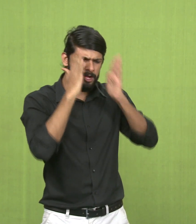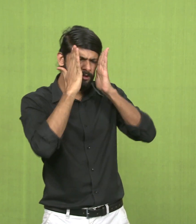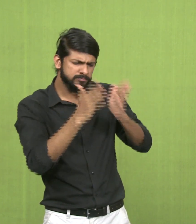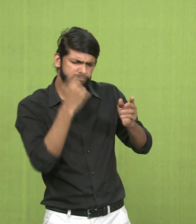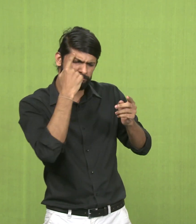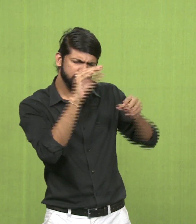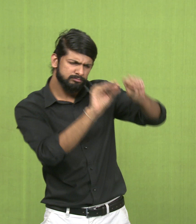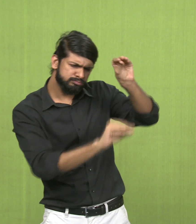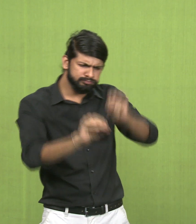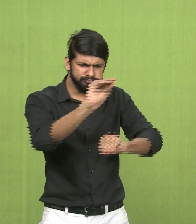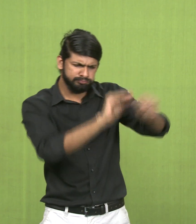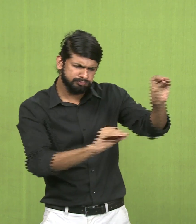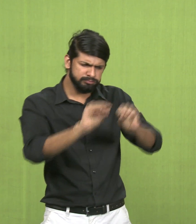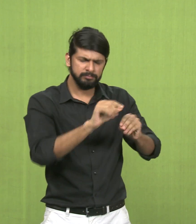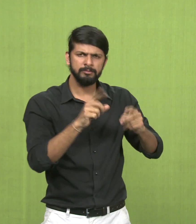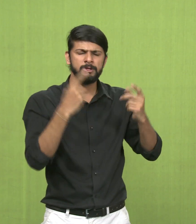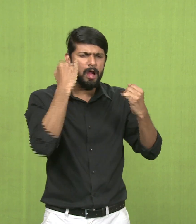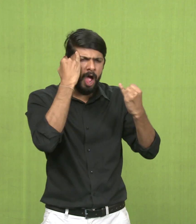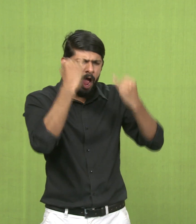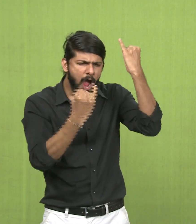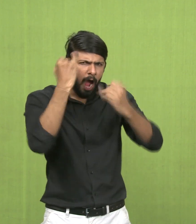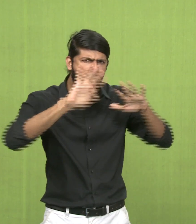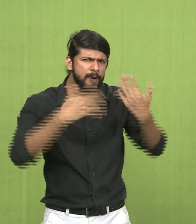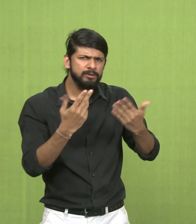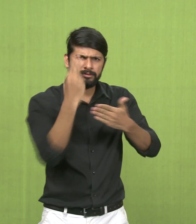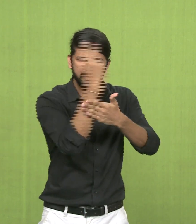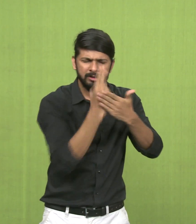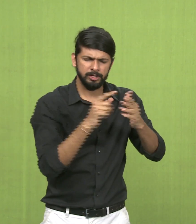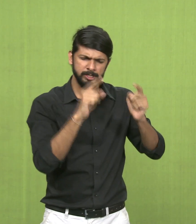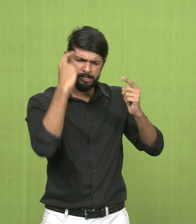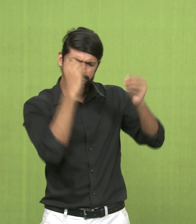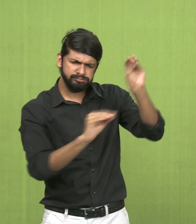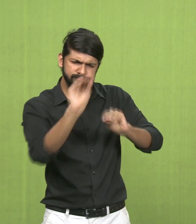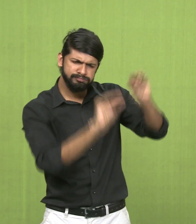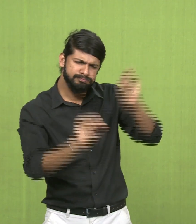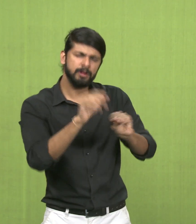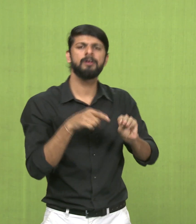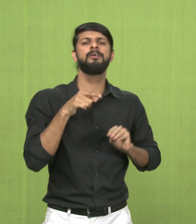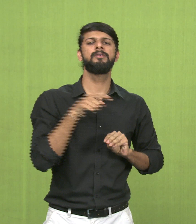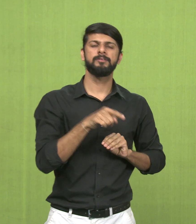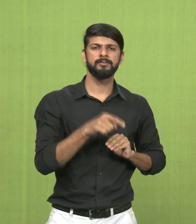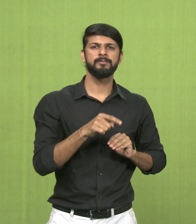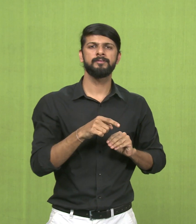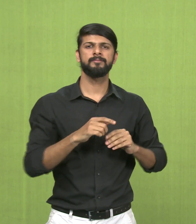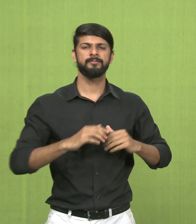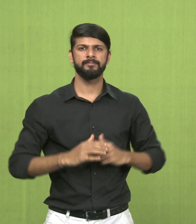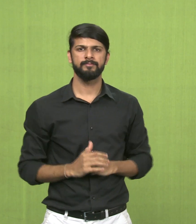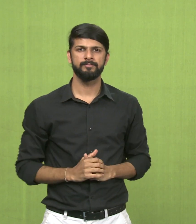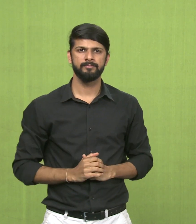that is what is featured. In artwork, the artist's message, what they are trying to portray, what they are trying to feature.